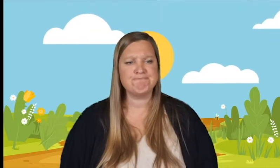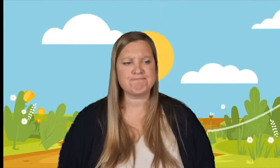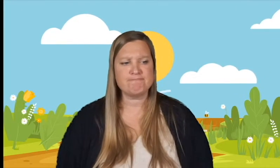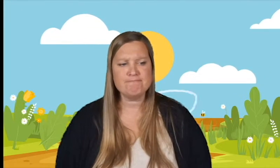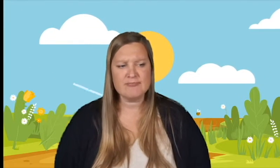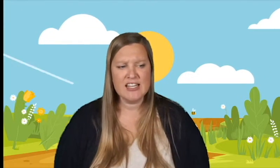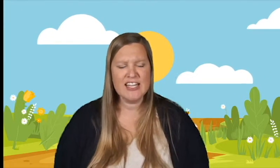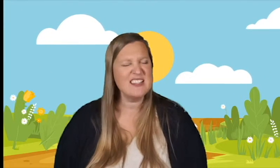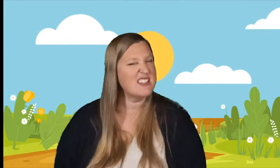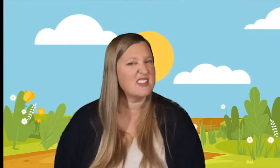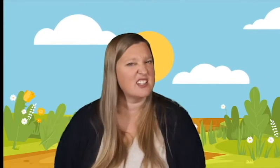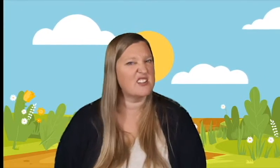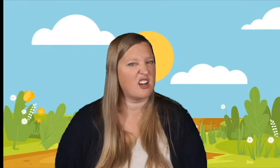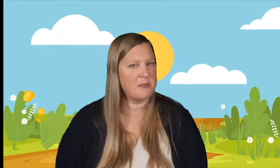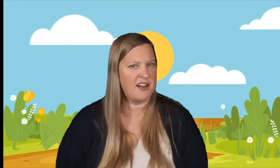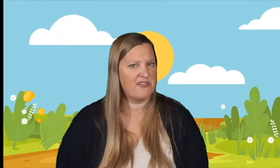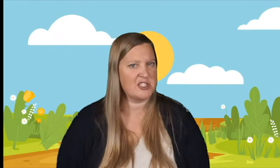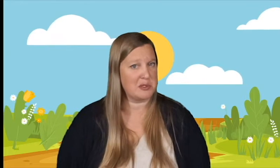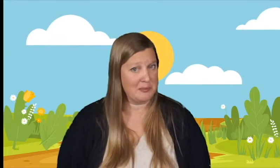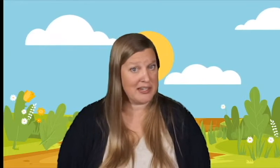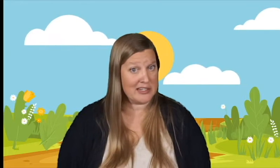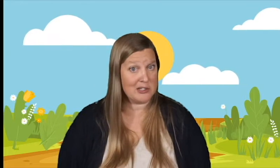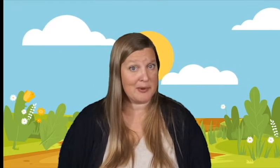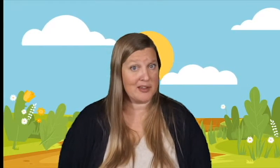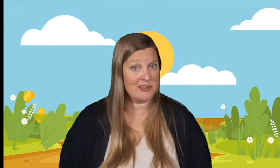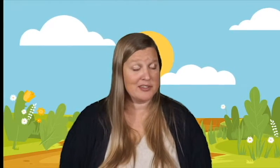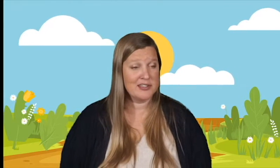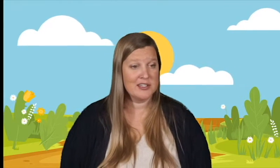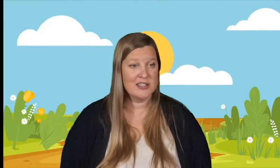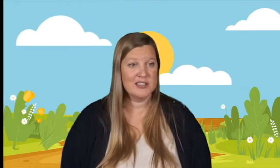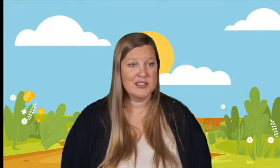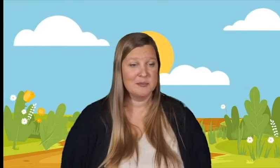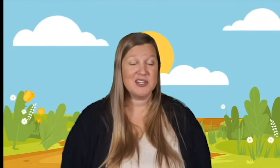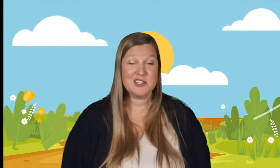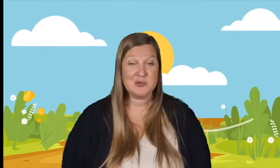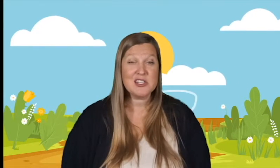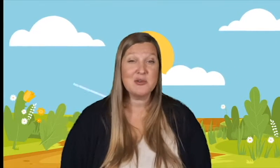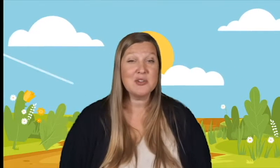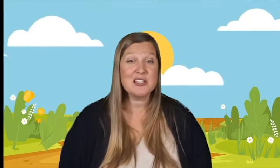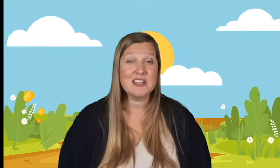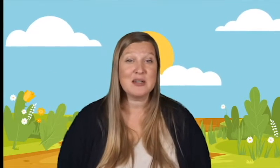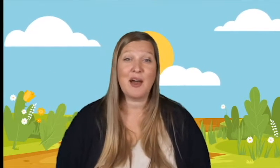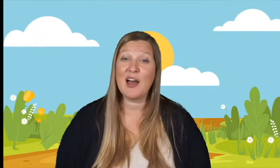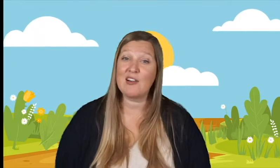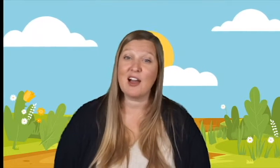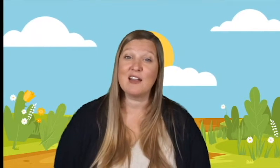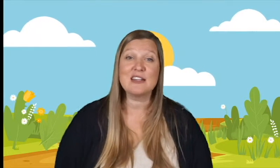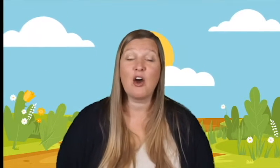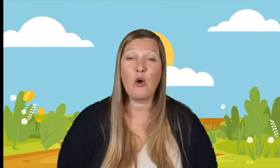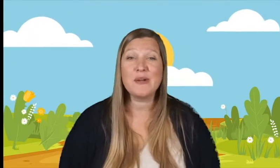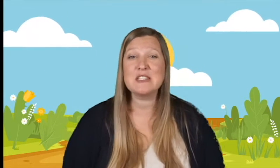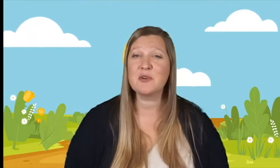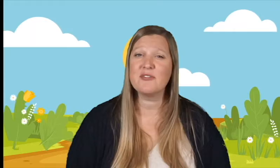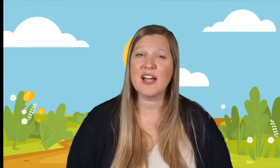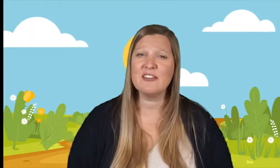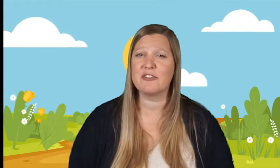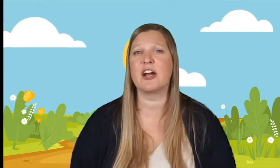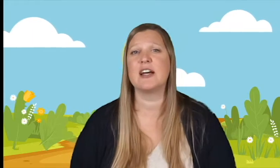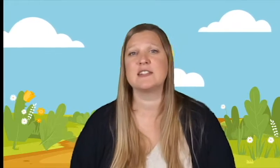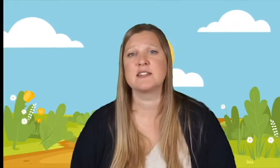it's silly to talk about fish with money in their mouth. But it's really cool to think about how God can always provide for us.